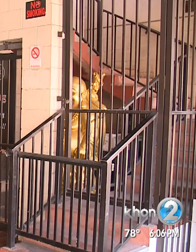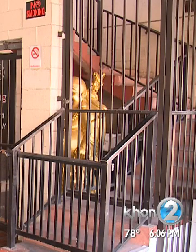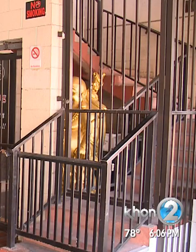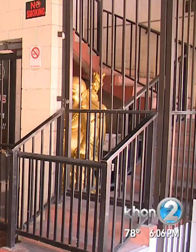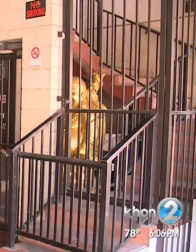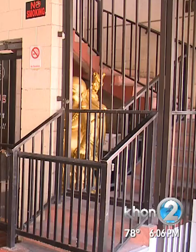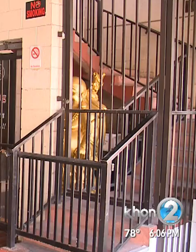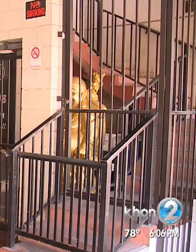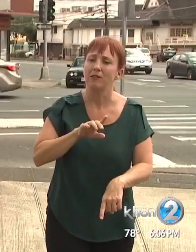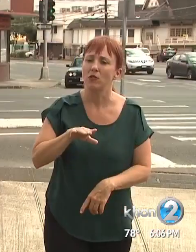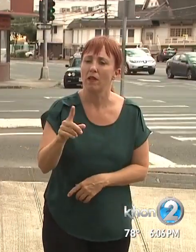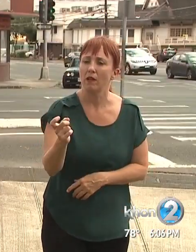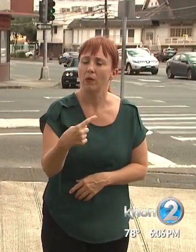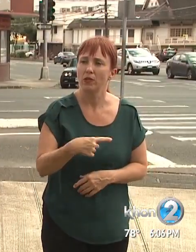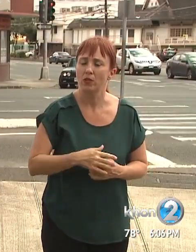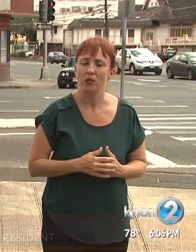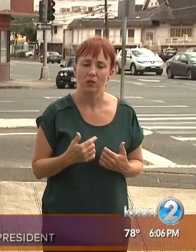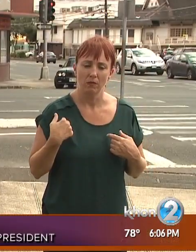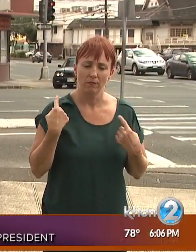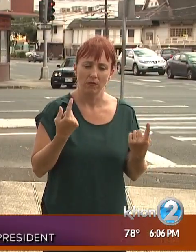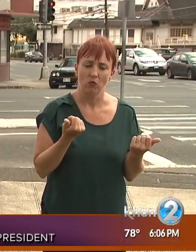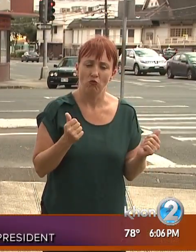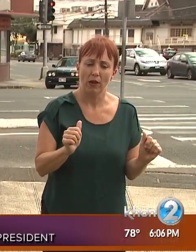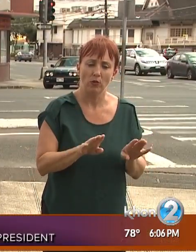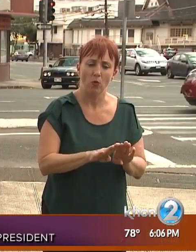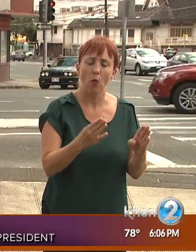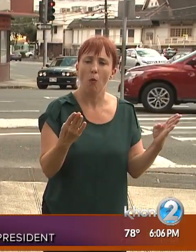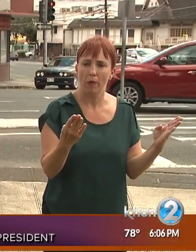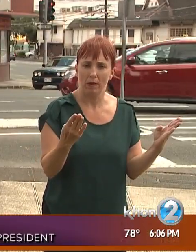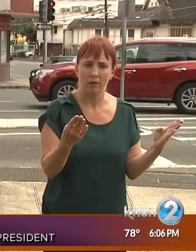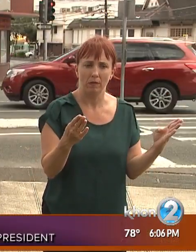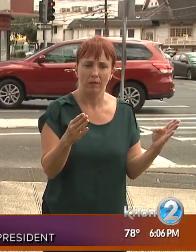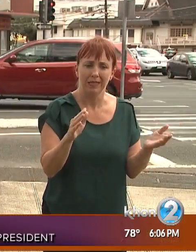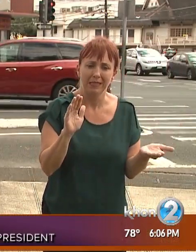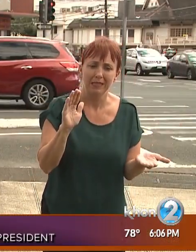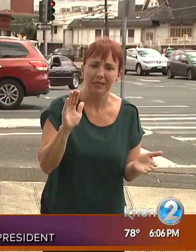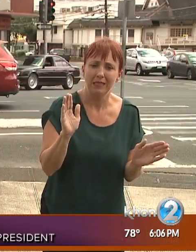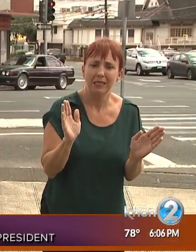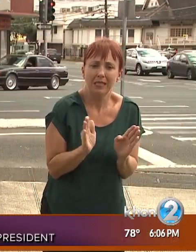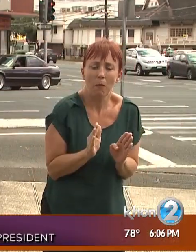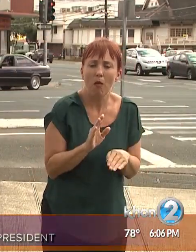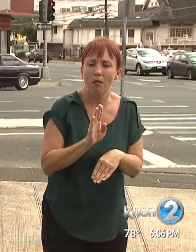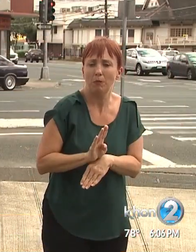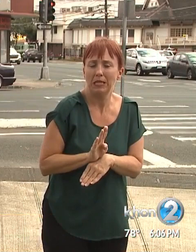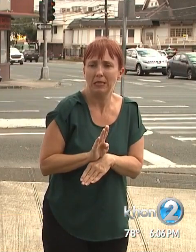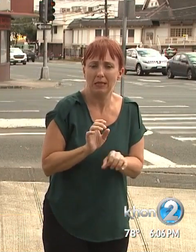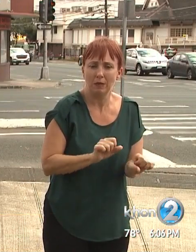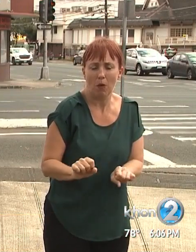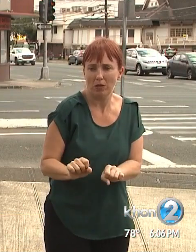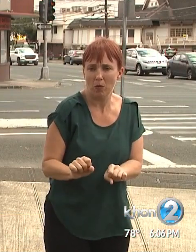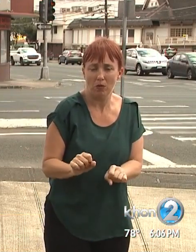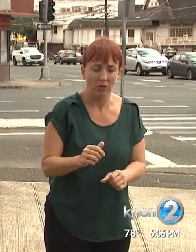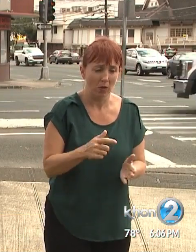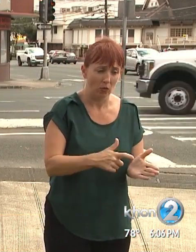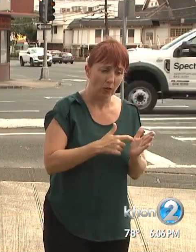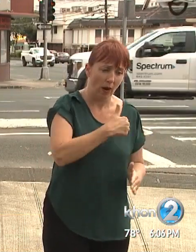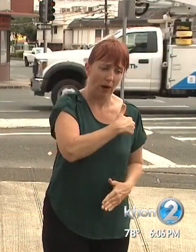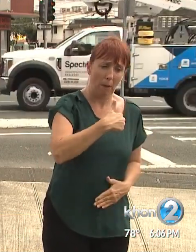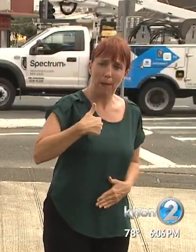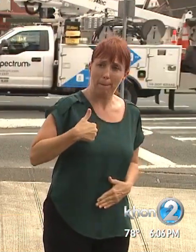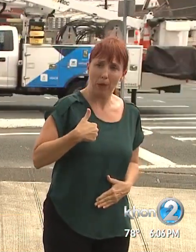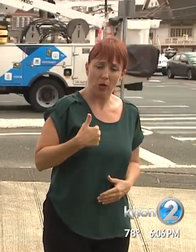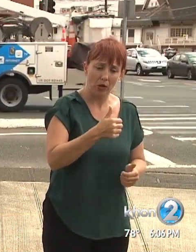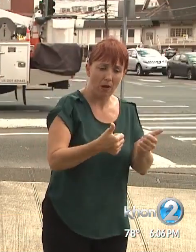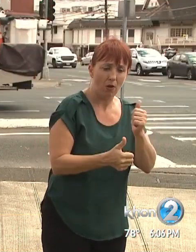distribute funds. We're trying to open this up to as many small businesses as possible. So you do not have to be a member of